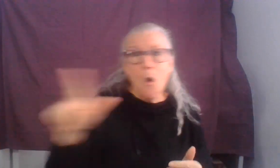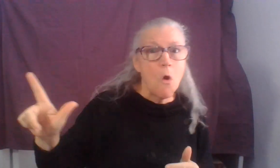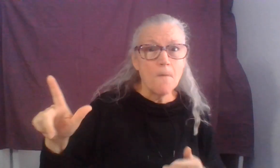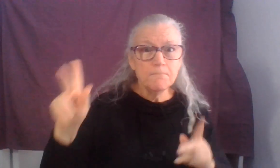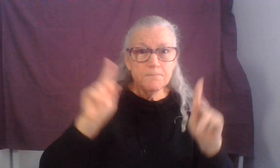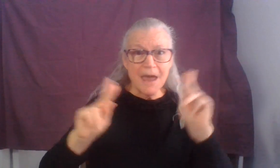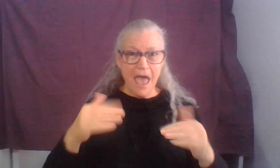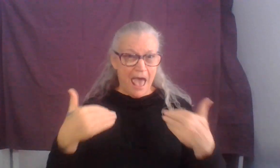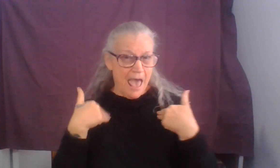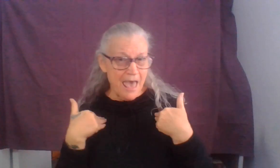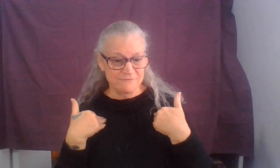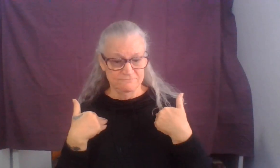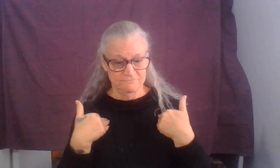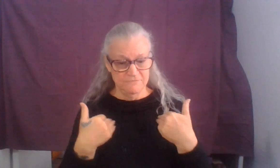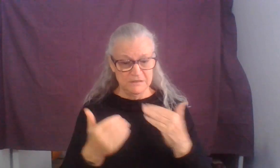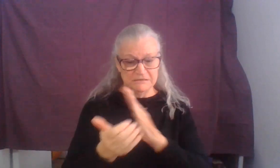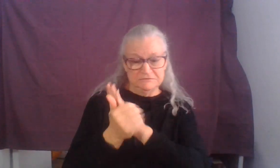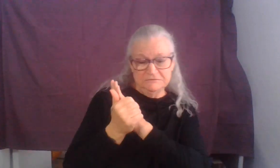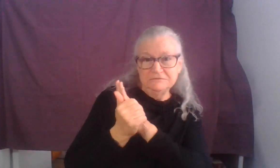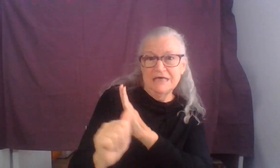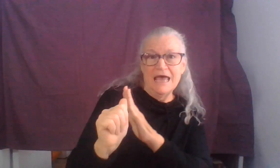Do all work mighty deeds?